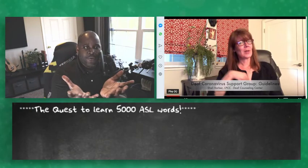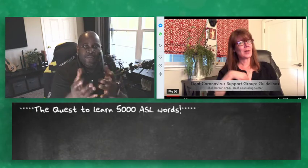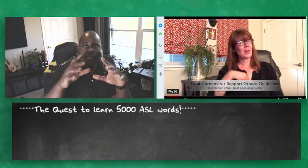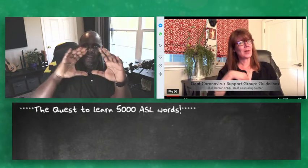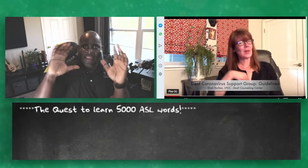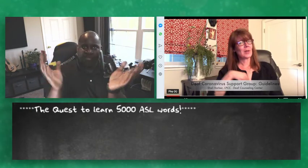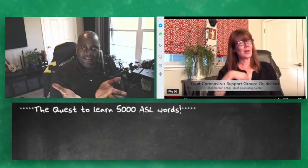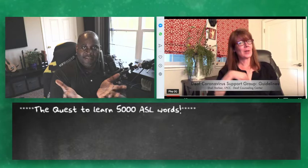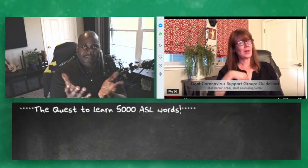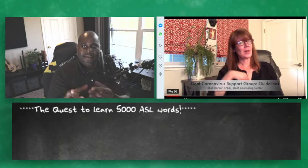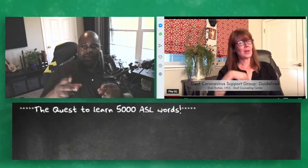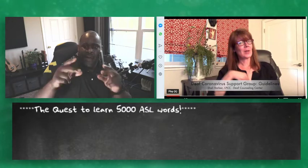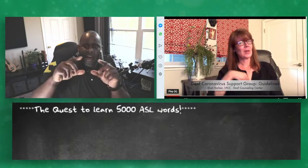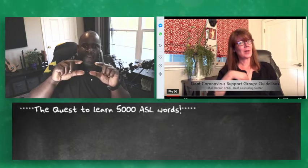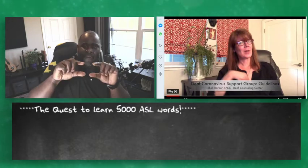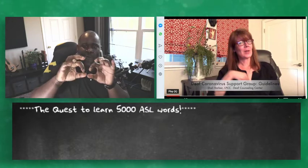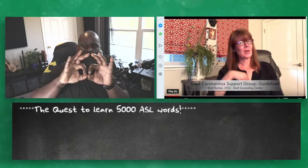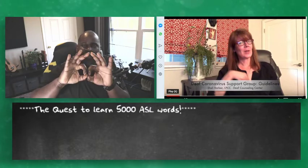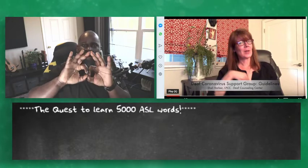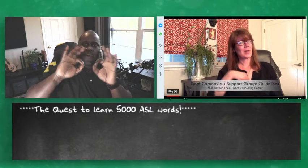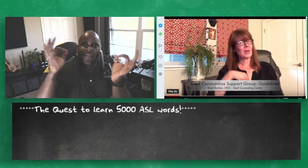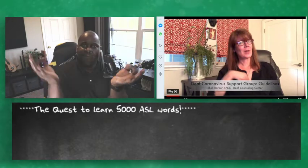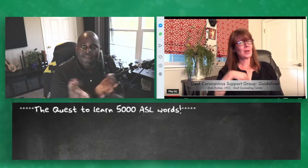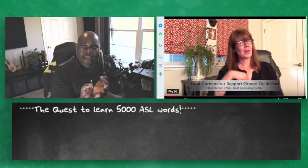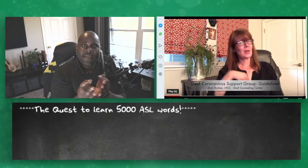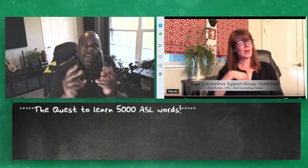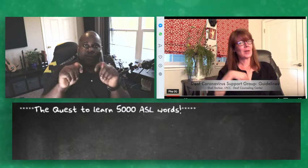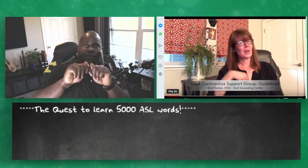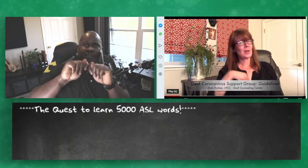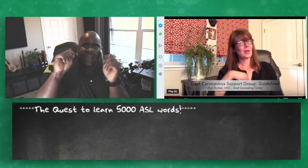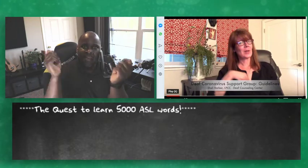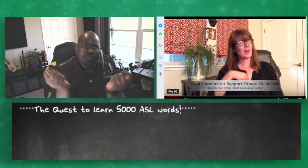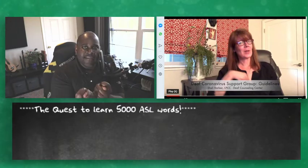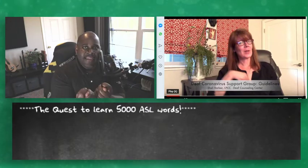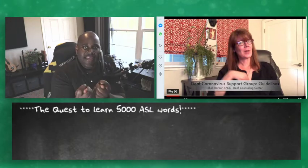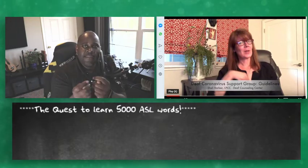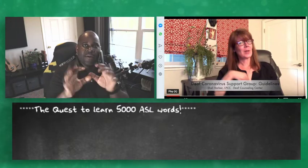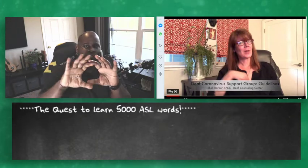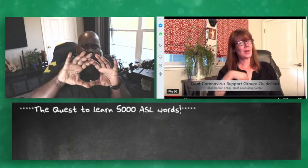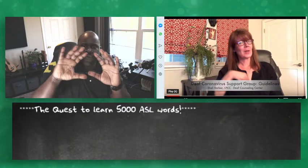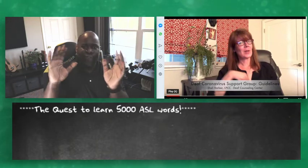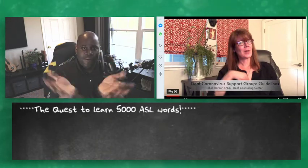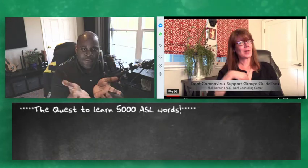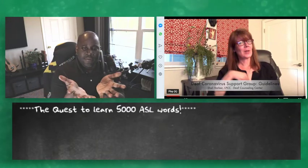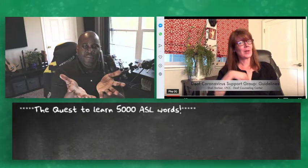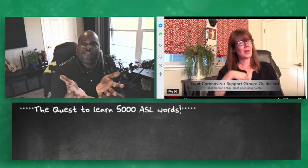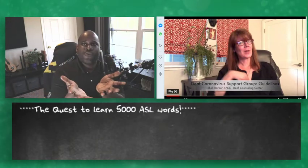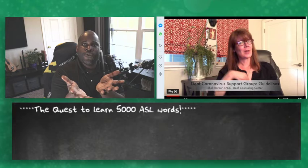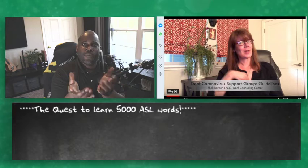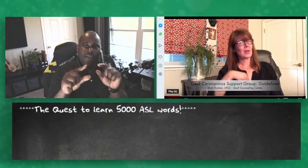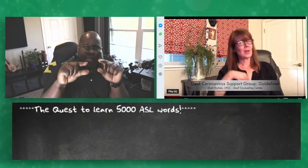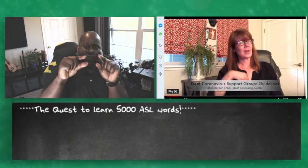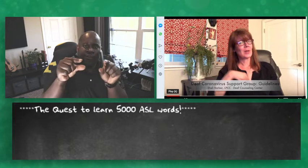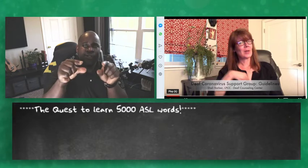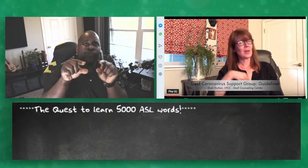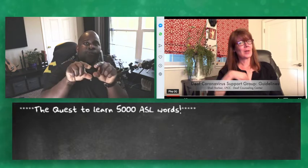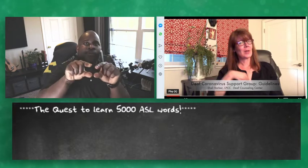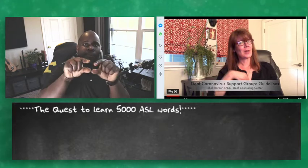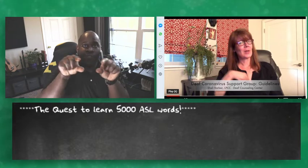group is like this um if you do it with an f it's a family if you do it with a t it's a team but just general this is a group you could do groups with the